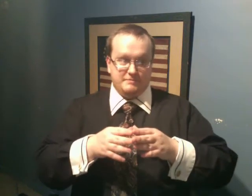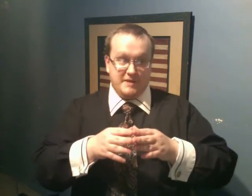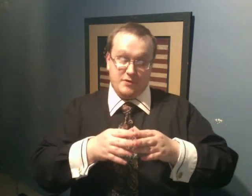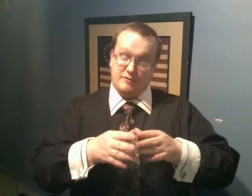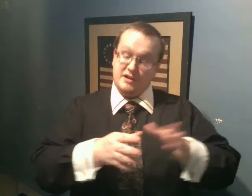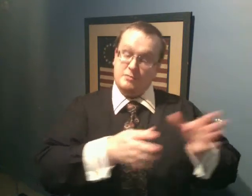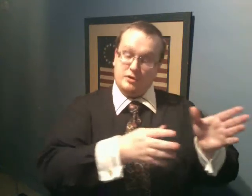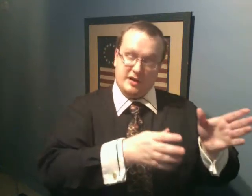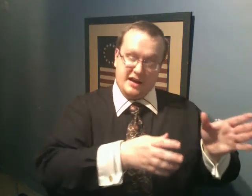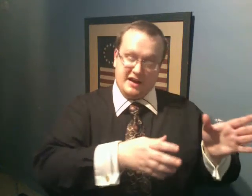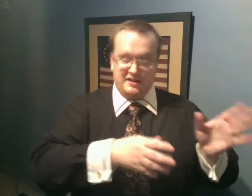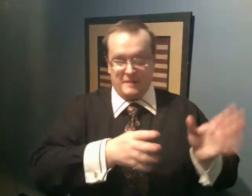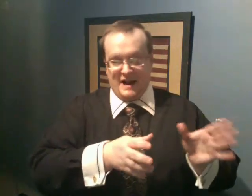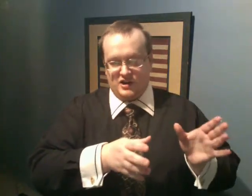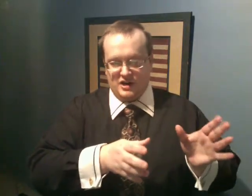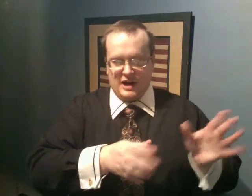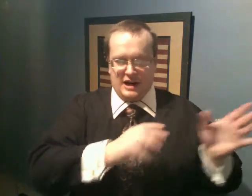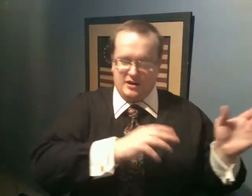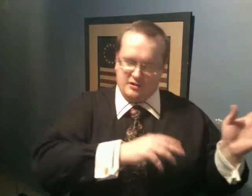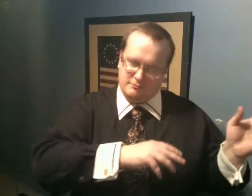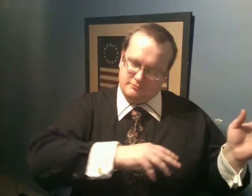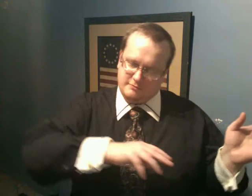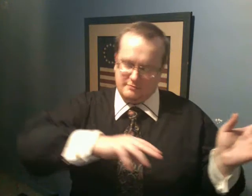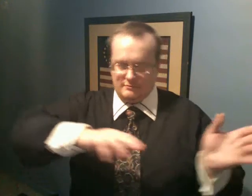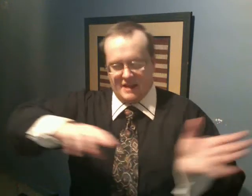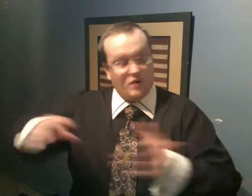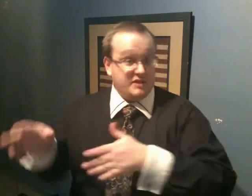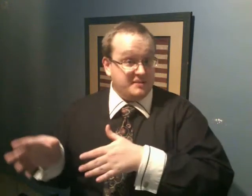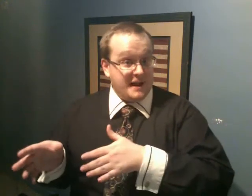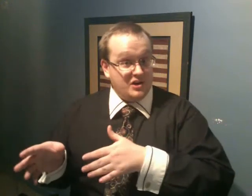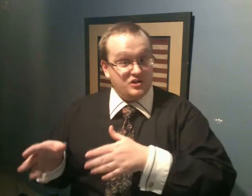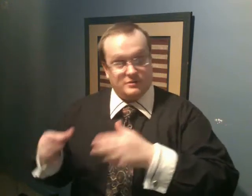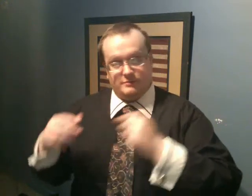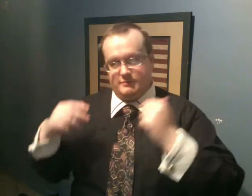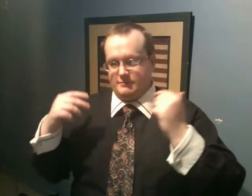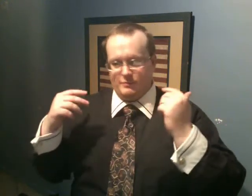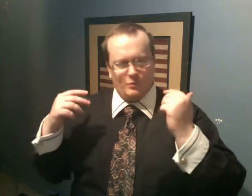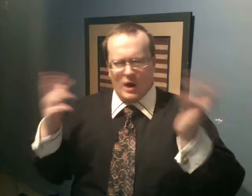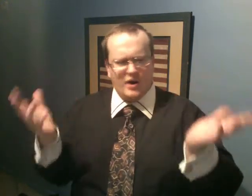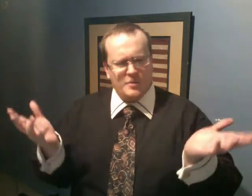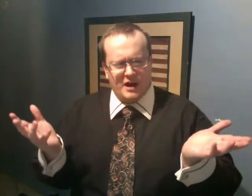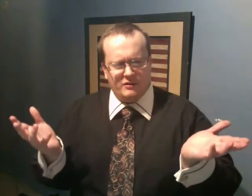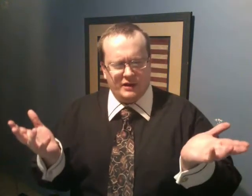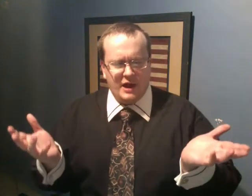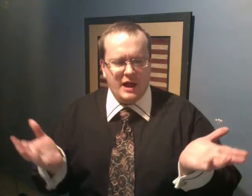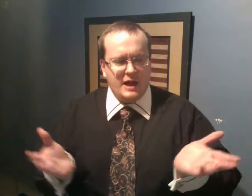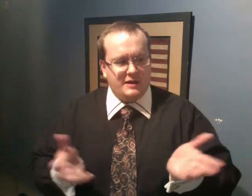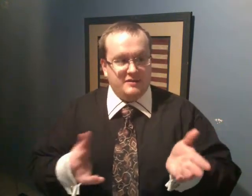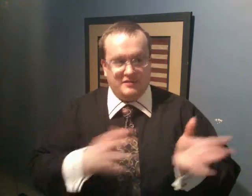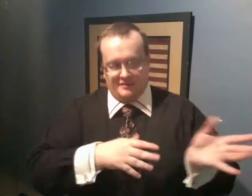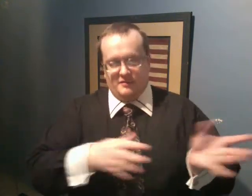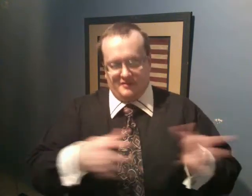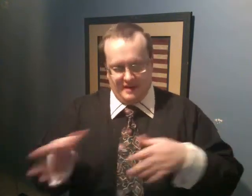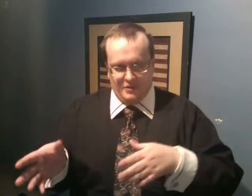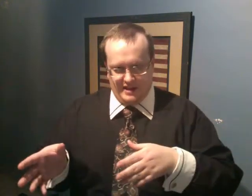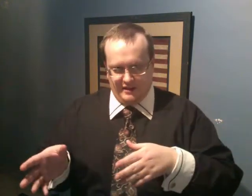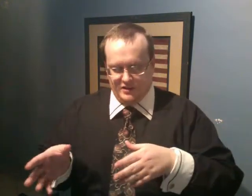you've written a book in Spanish, and they don't read Spanish, why are you bothering? Same with English,